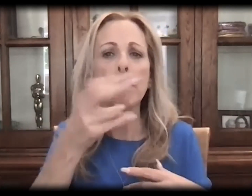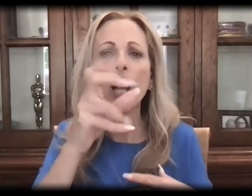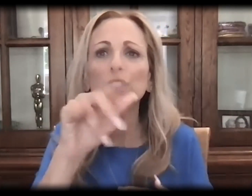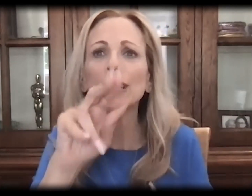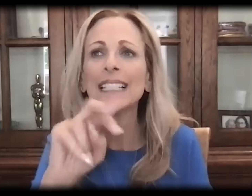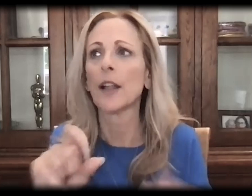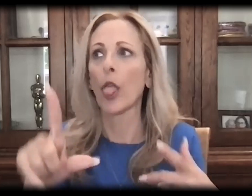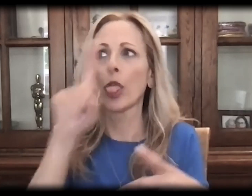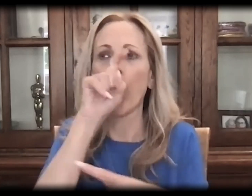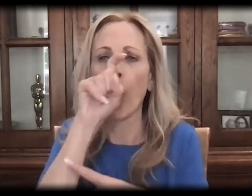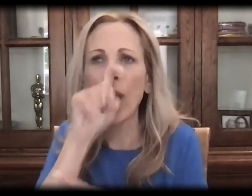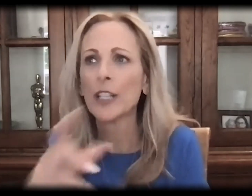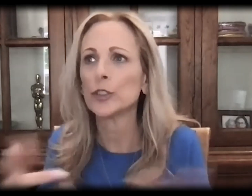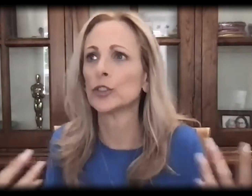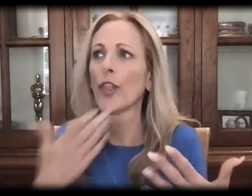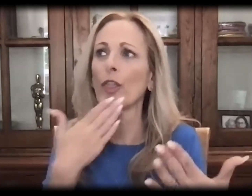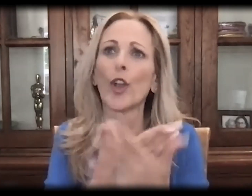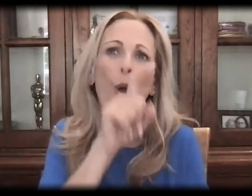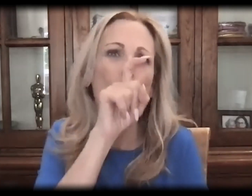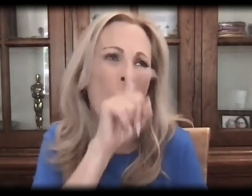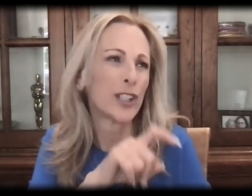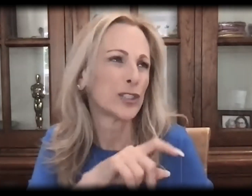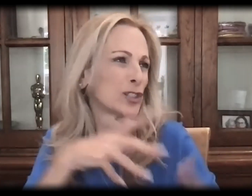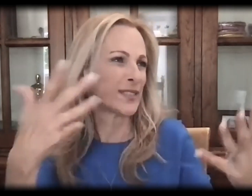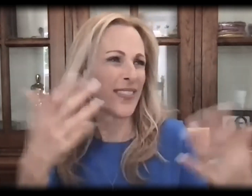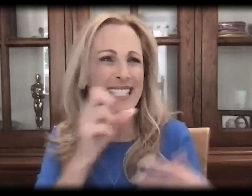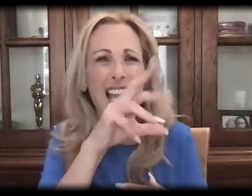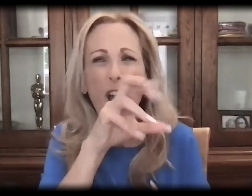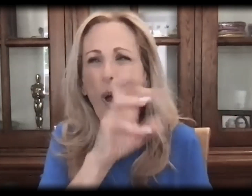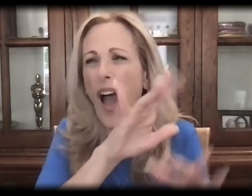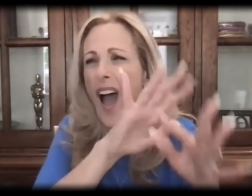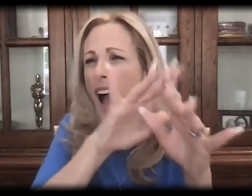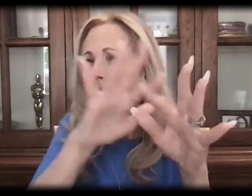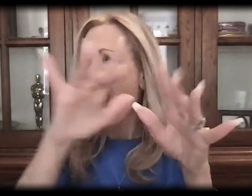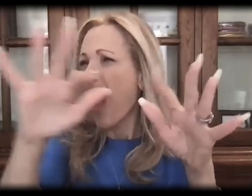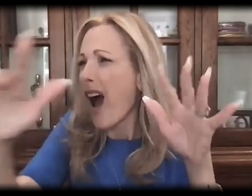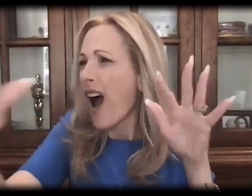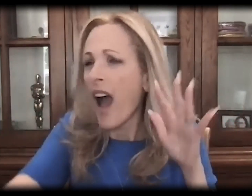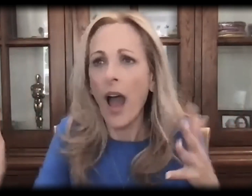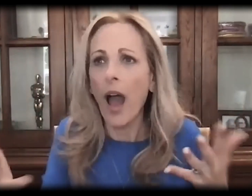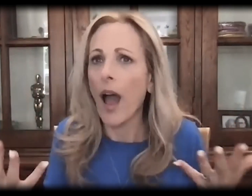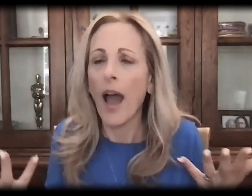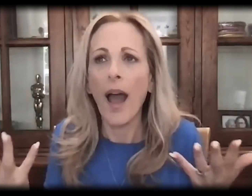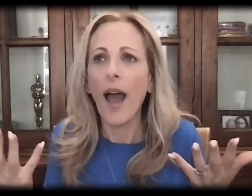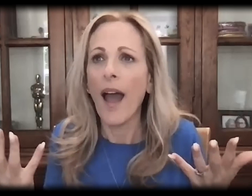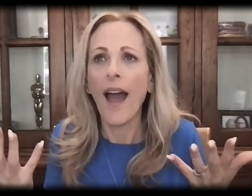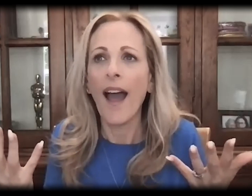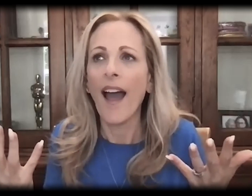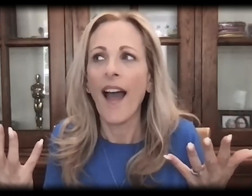the, you know, the munchkins, the witch, the good witch, the bad witch, the scarecrow, everything visually.